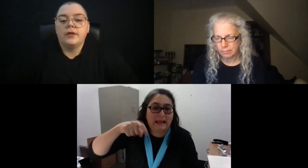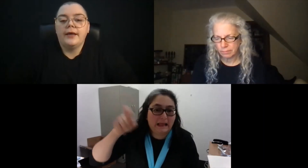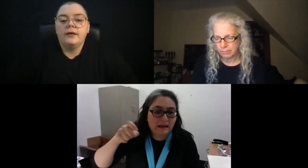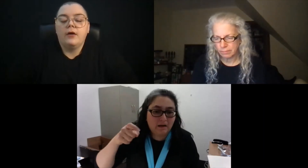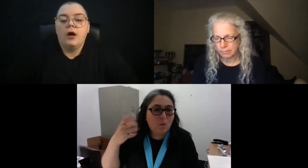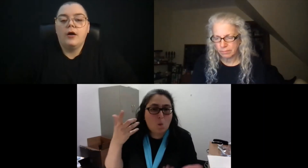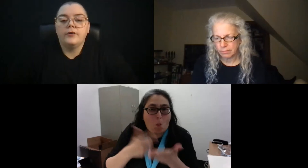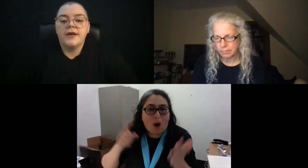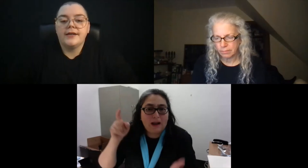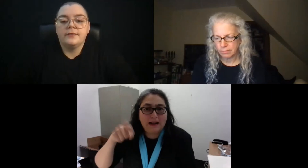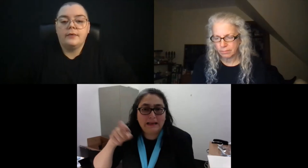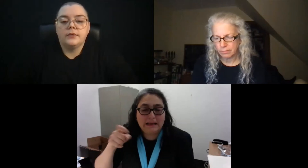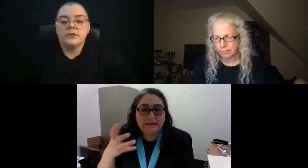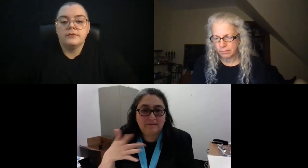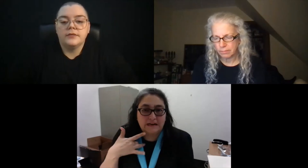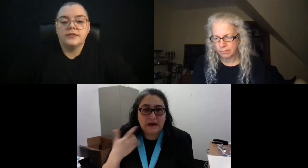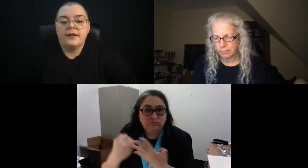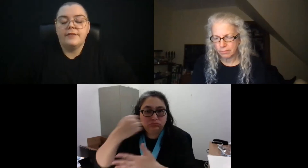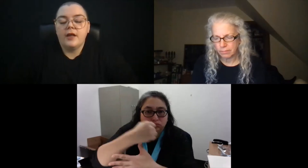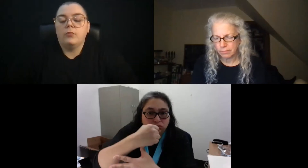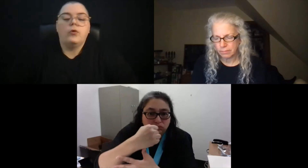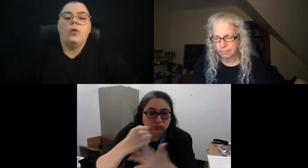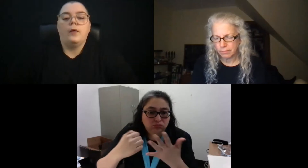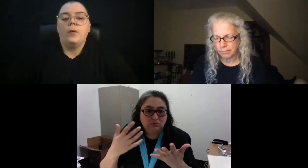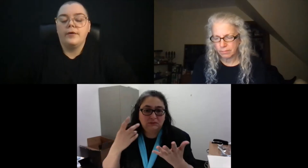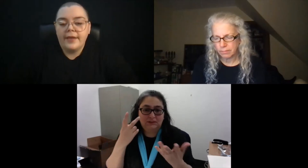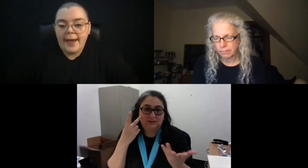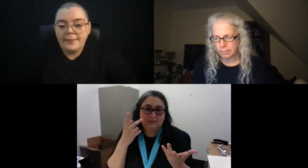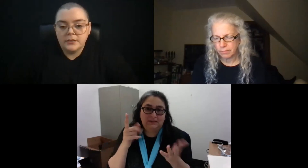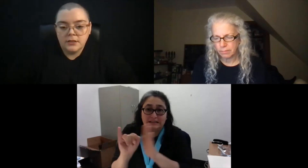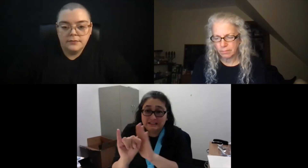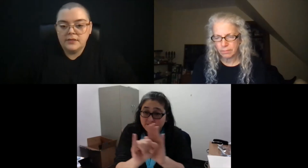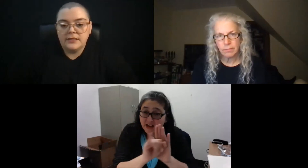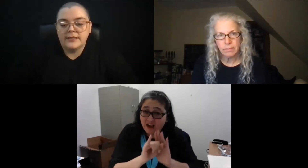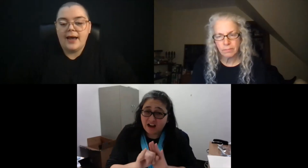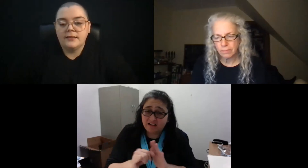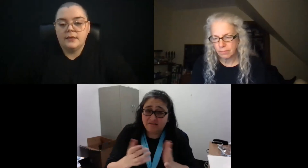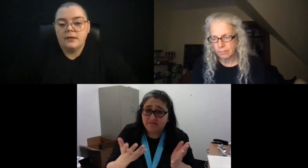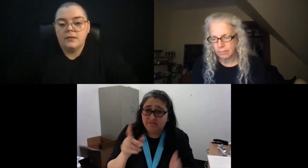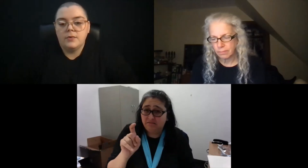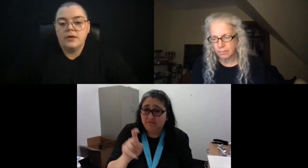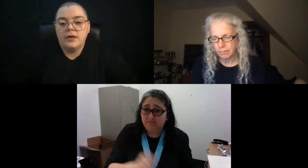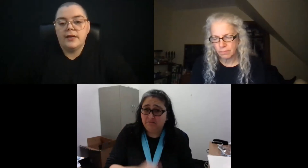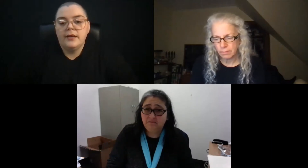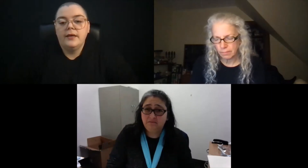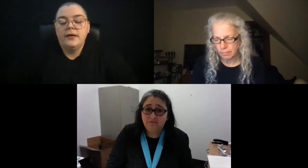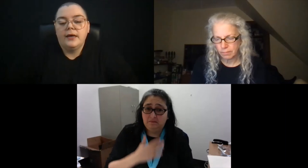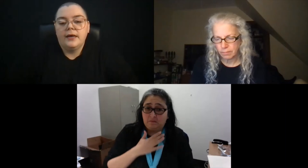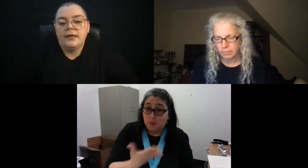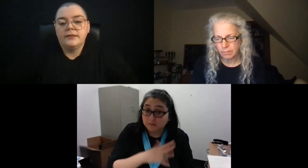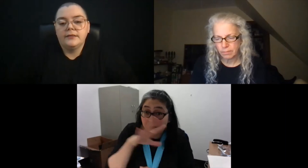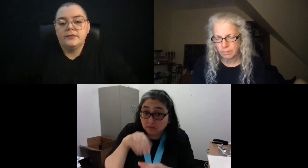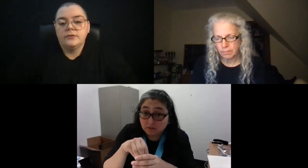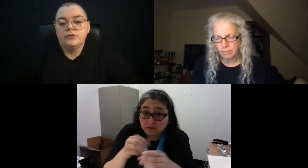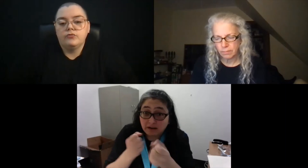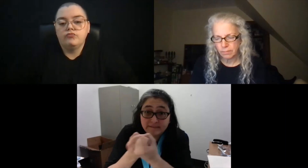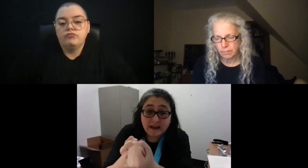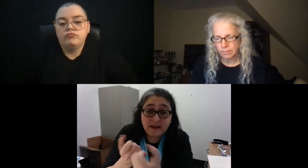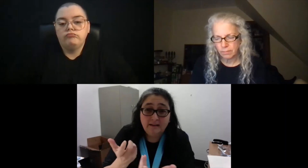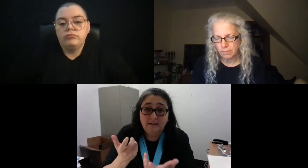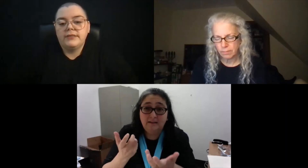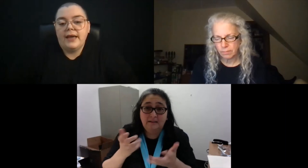in general, like, are you satisfied with the services that are available or where are the gaps in services? Asking the community to